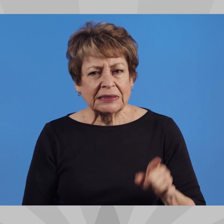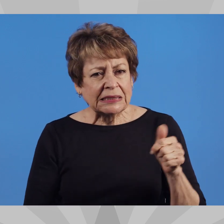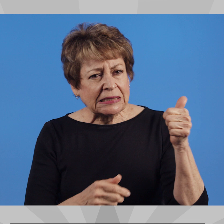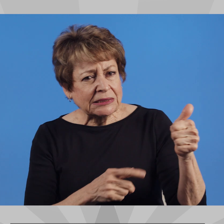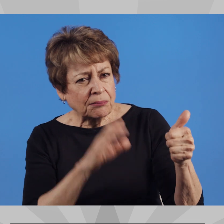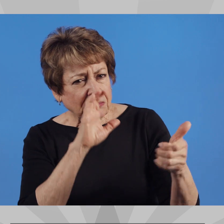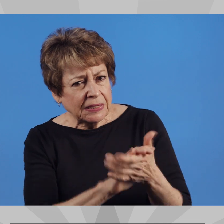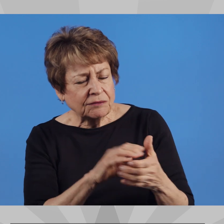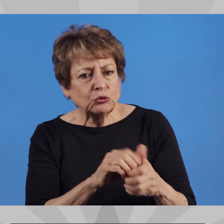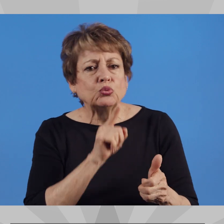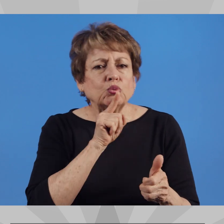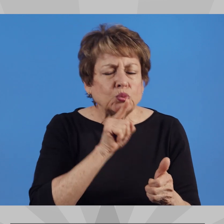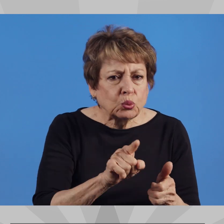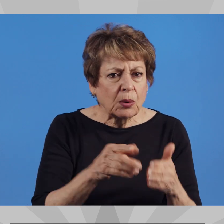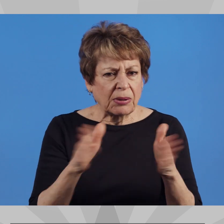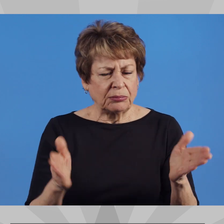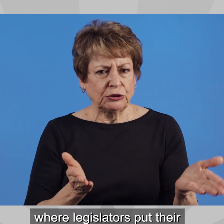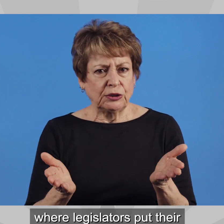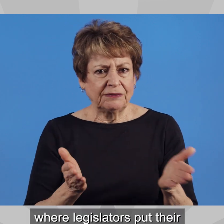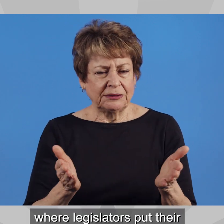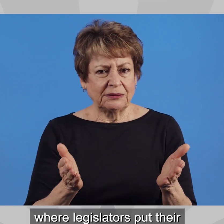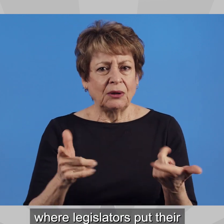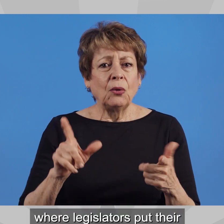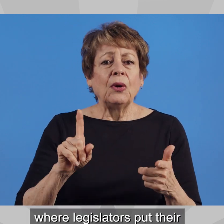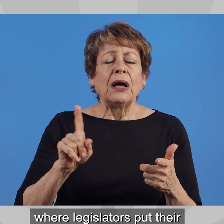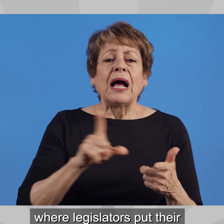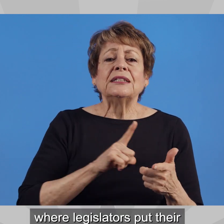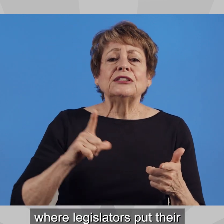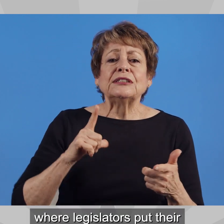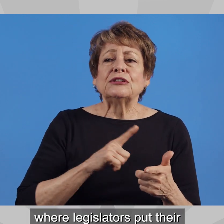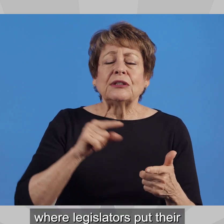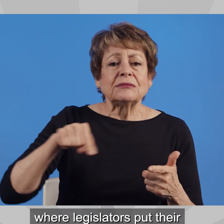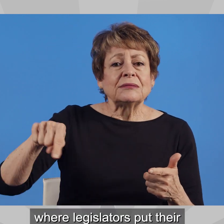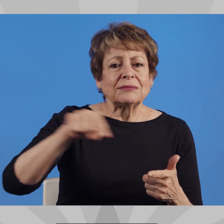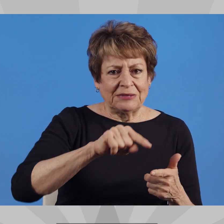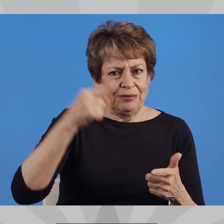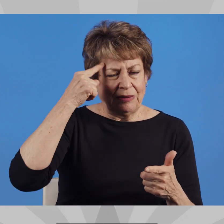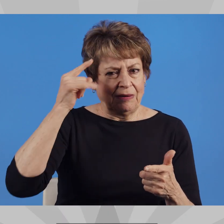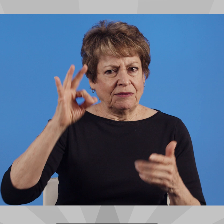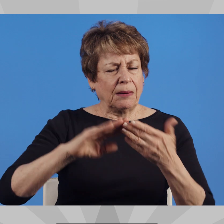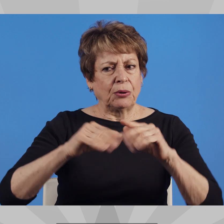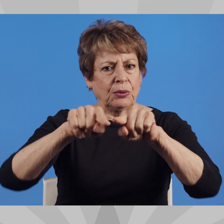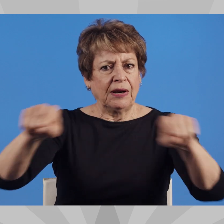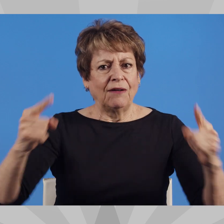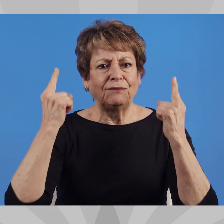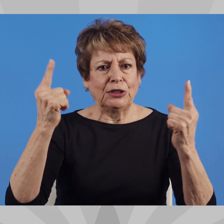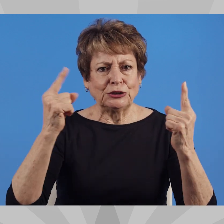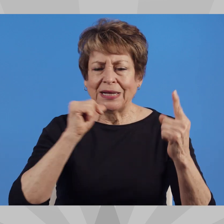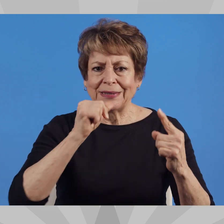HE BELIEVES IN TRUE PUBLIC SERVICE WHERE LEGISLATORS PUT THEIR COMMUNITIES' INTERESTS ABOVE THEIR OWN.